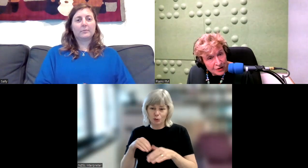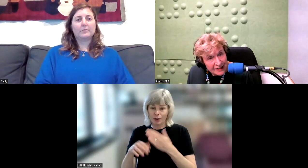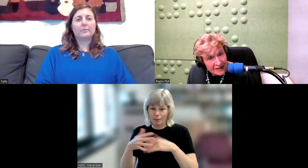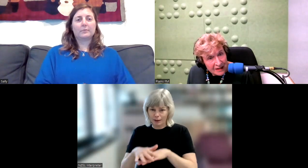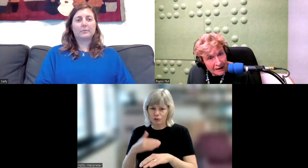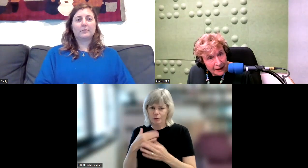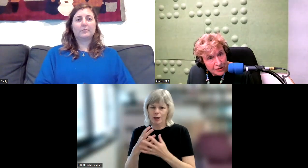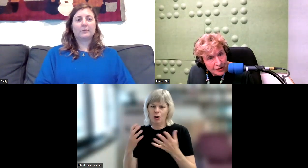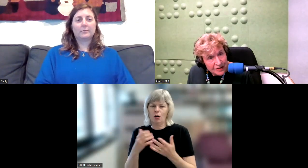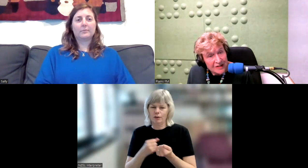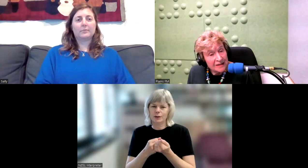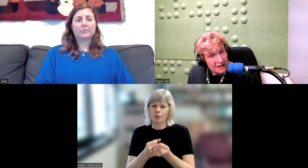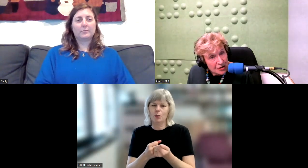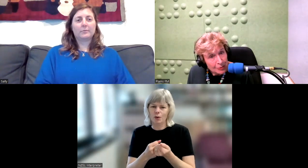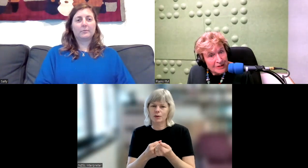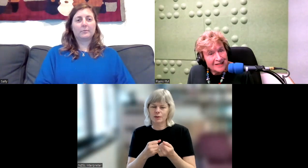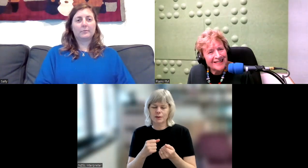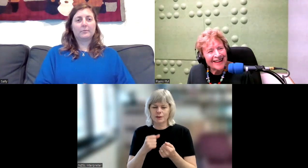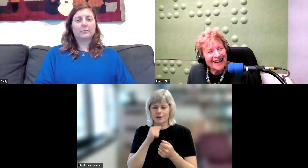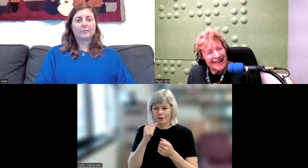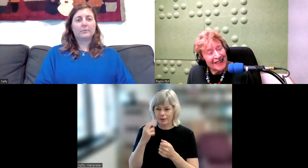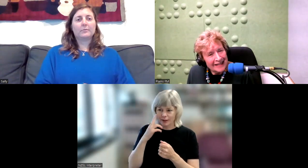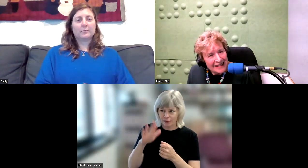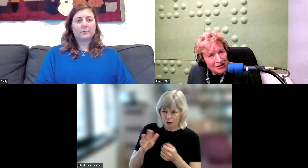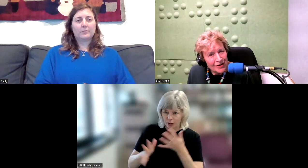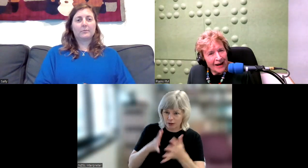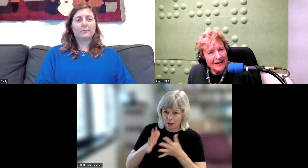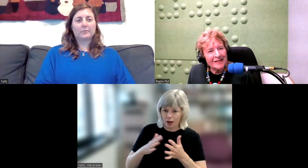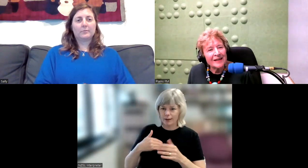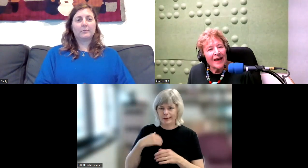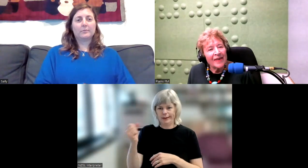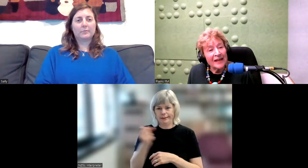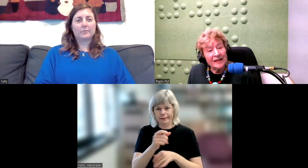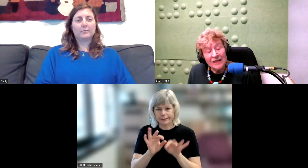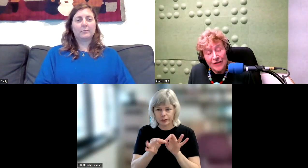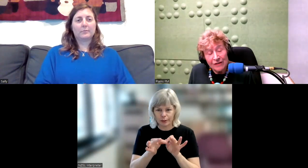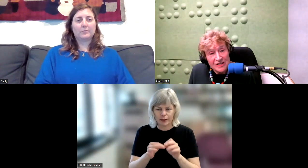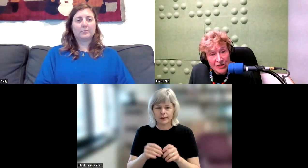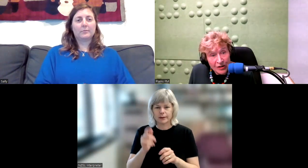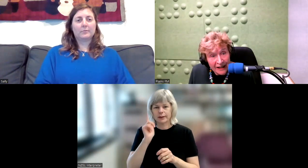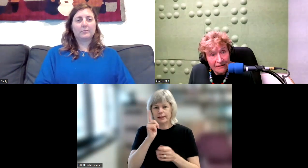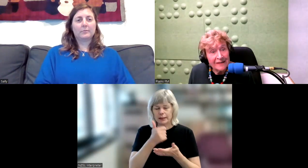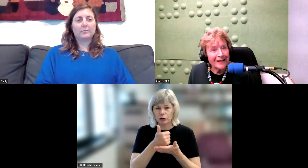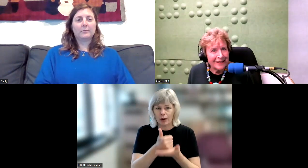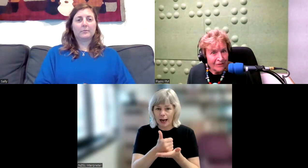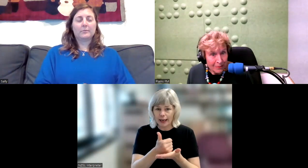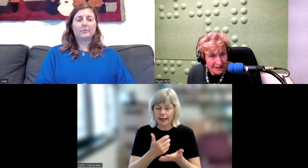New Zealand sign language users. They need interpreters. They need teacher aids. They need, and if they have residual hearing, they need every bit of